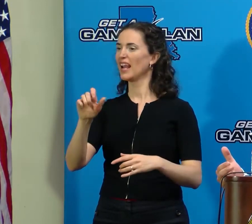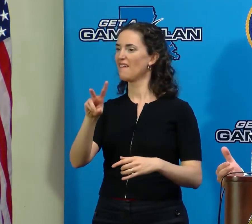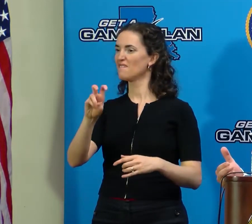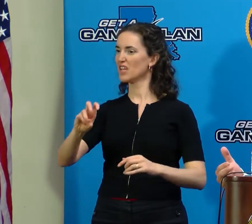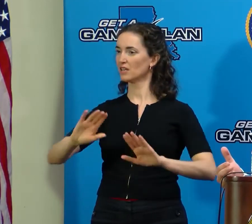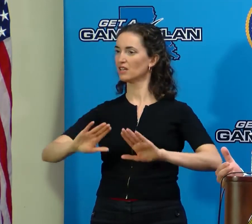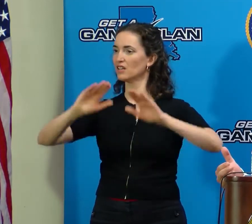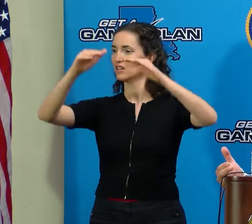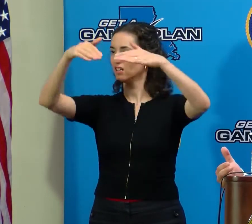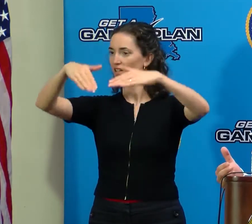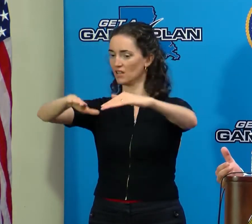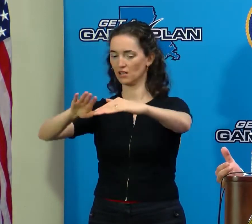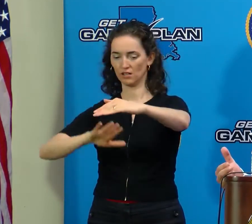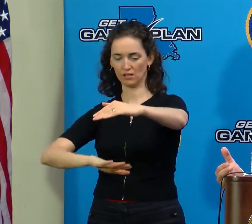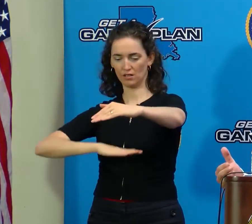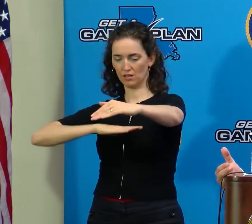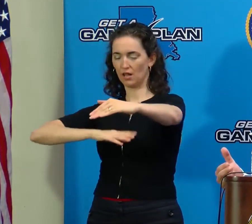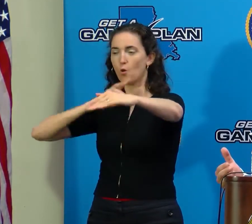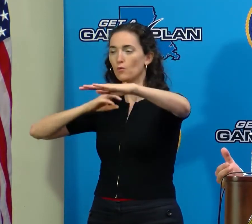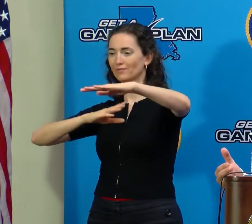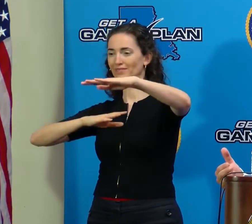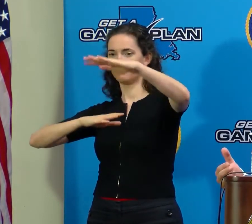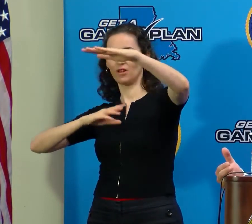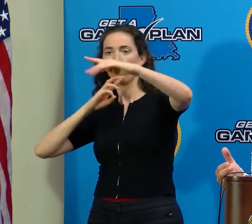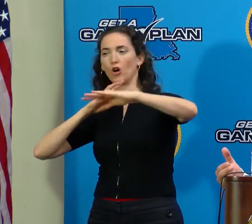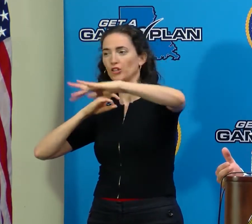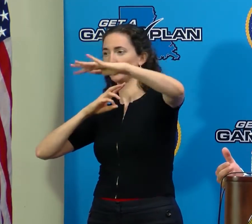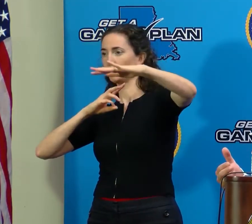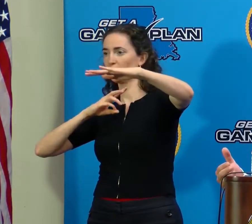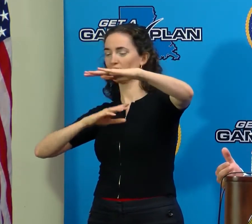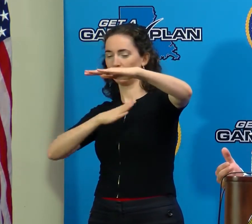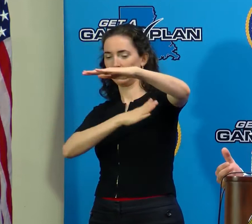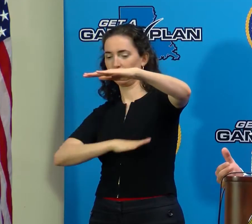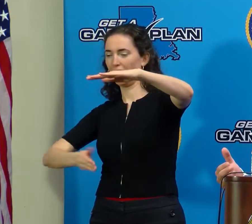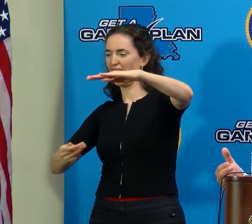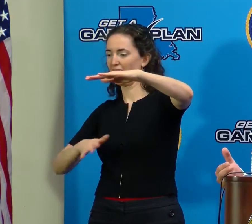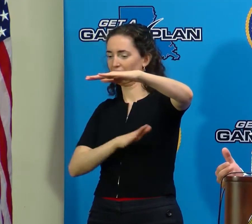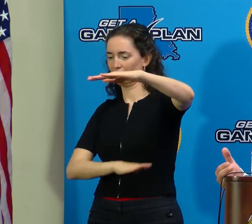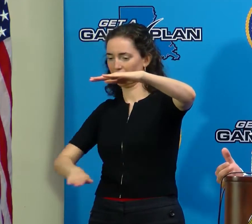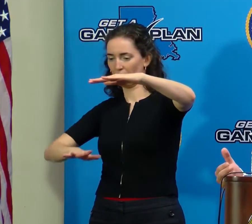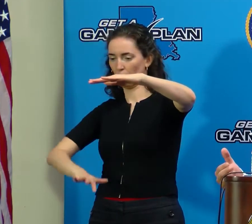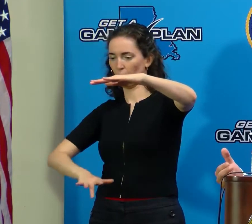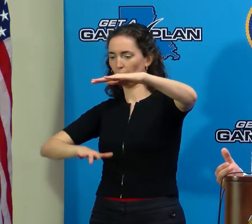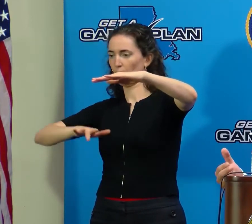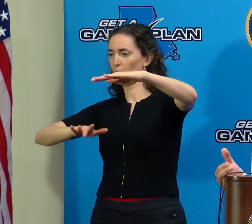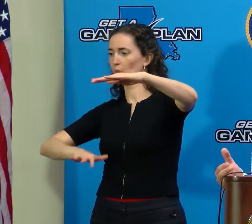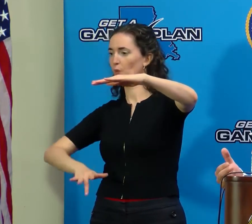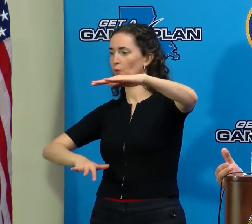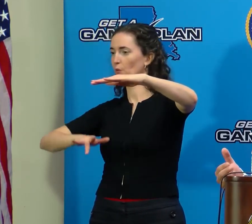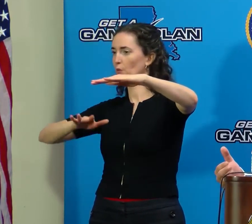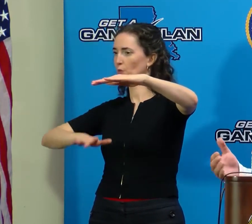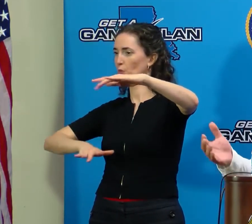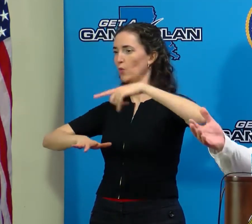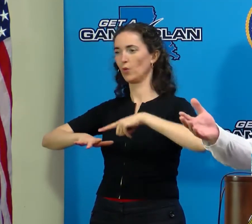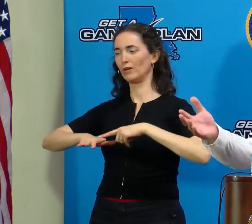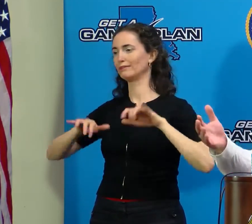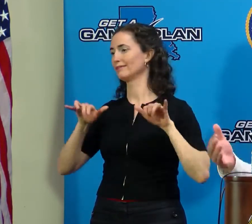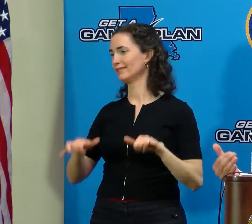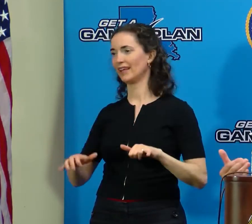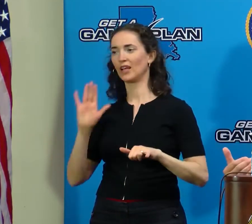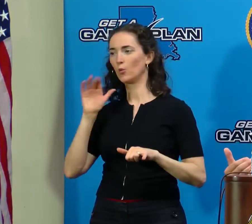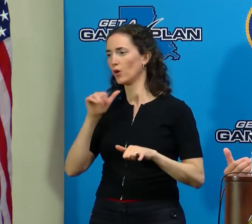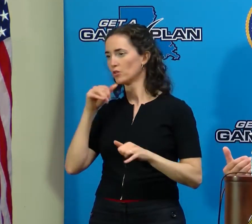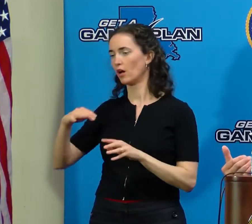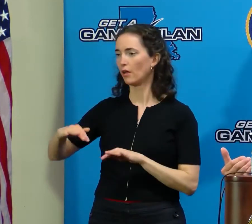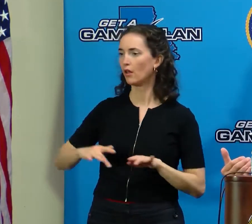where that water isn't going to drain out and it ultimately has to be pumped out, and there are some pumping issues, you know, even in New